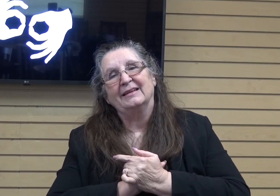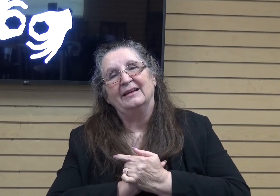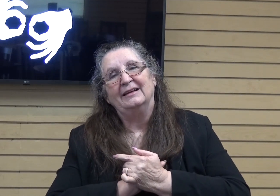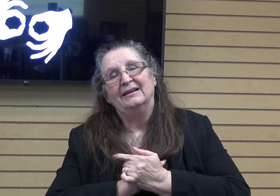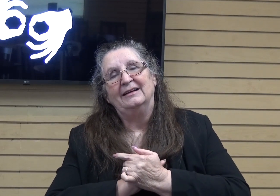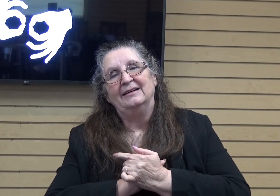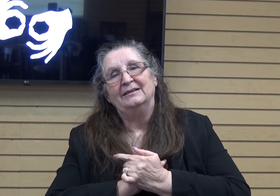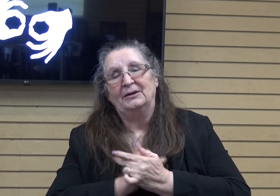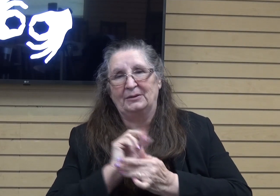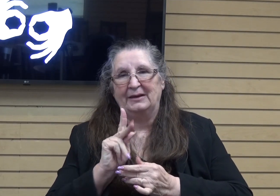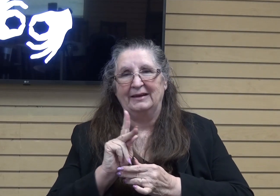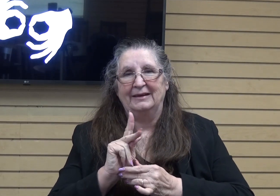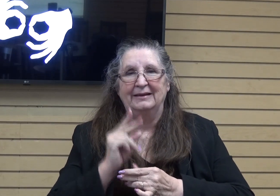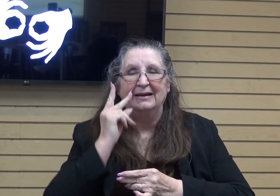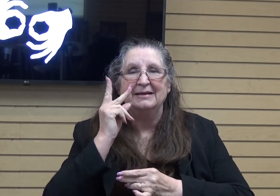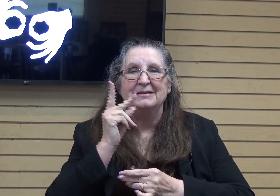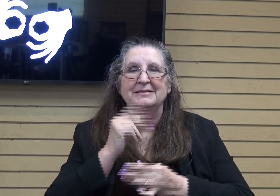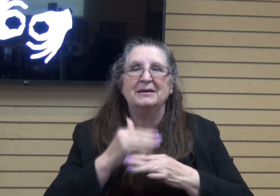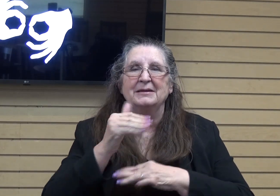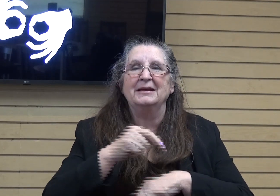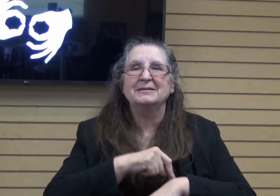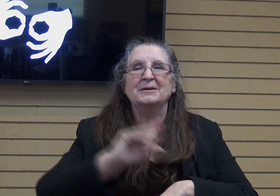All right, guys. We'll see you the next time. Amen.